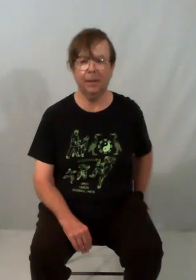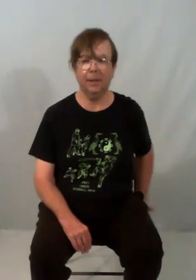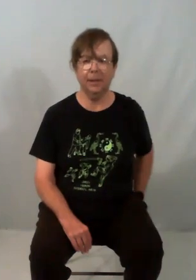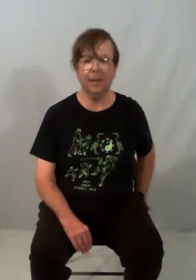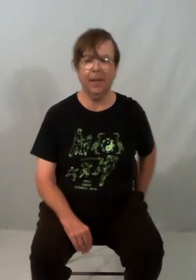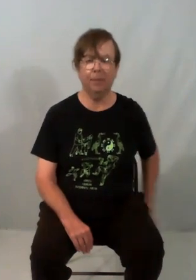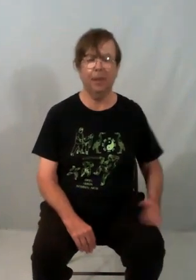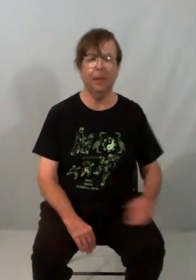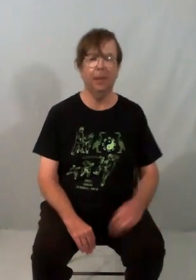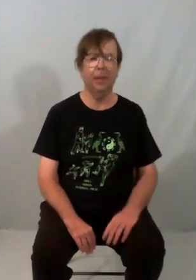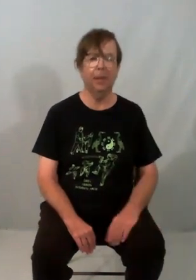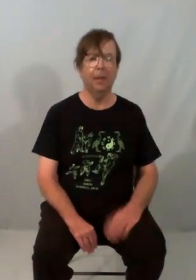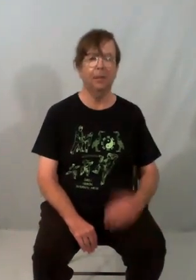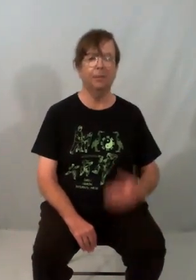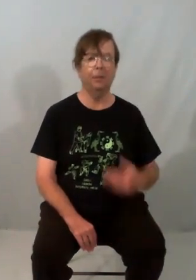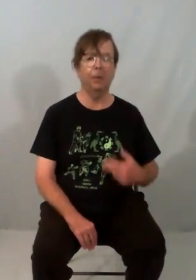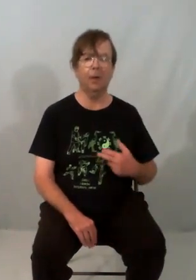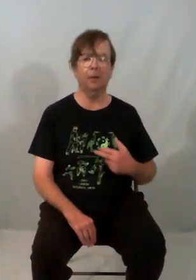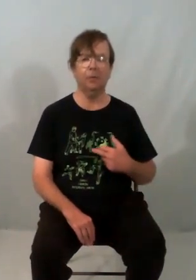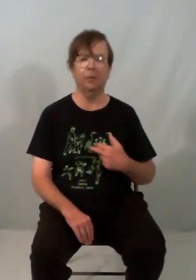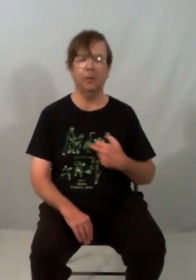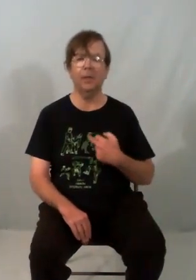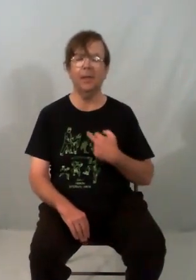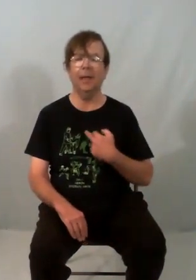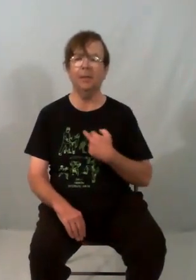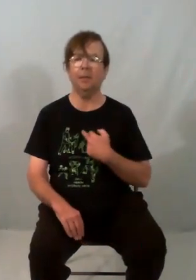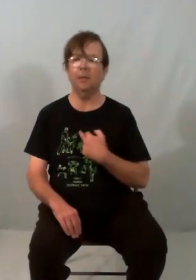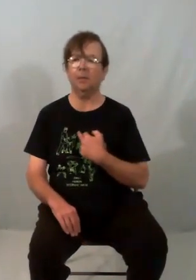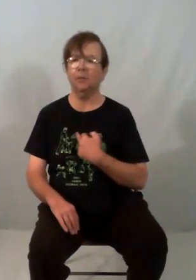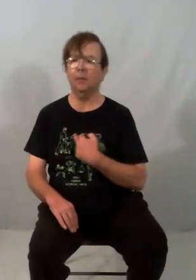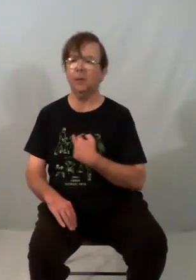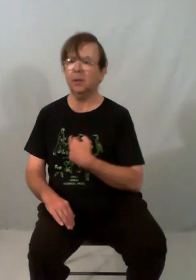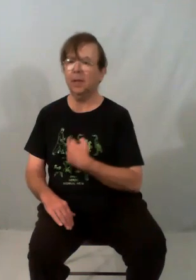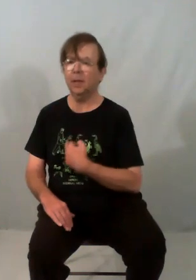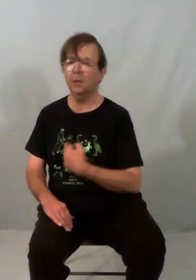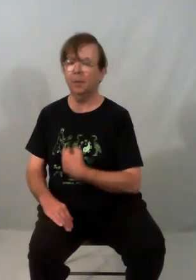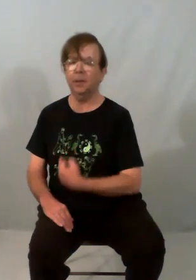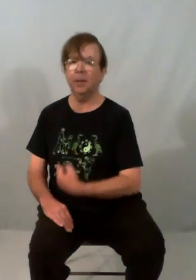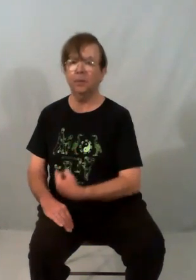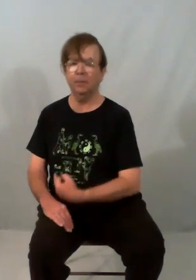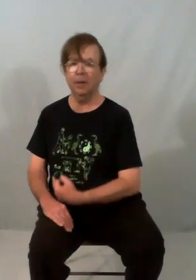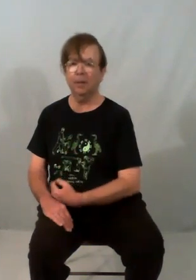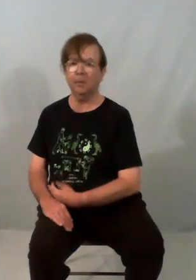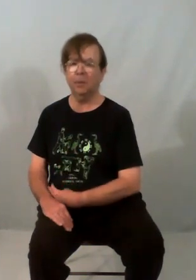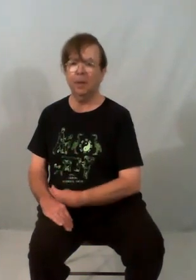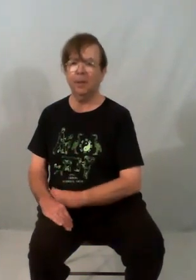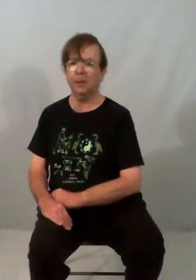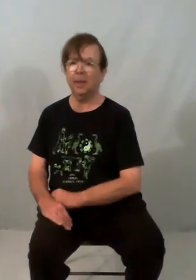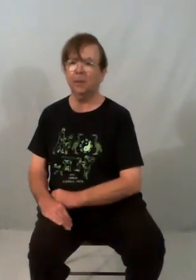this hip. One, four, go across. And at the end of going across, just to let your body turn. You'll find after a while it does that quite